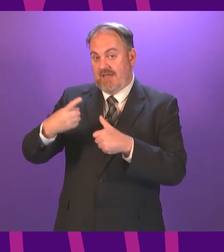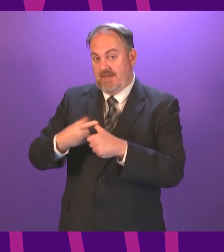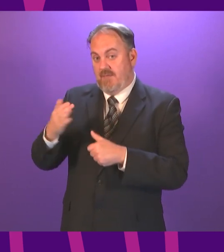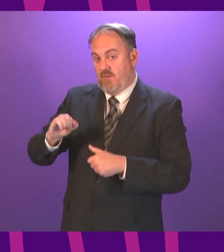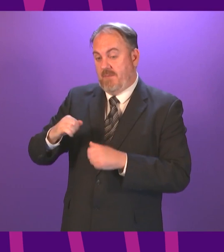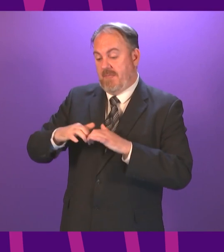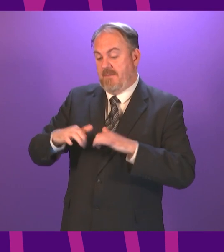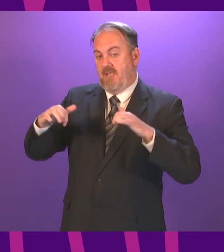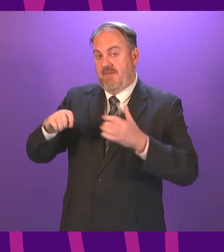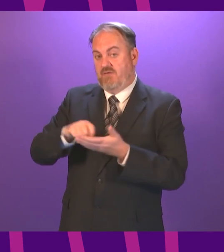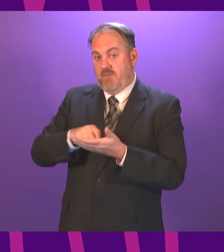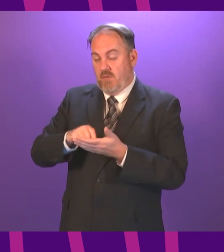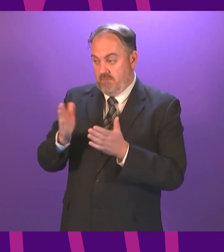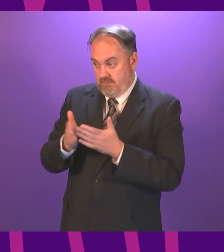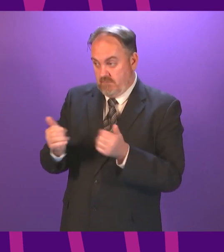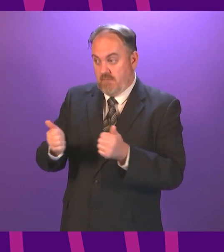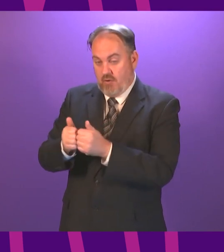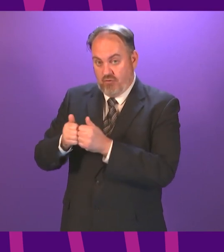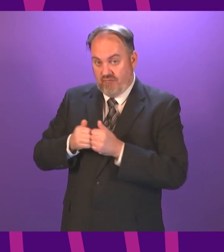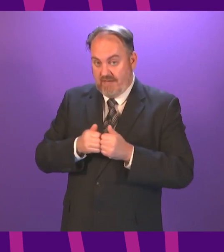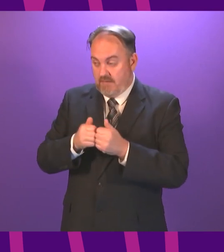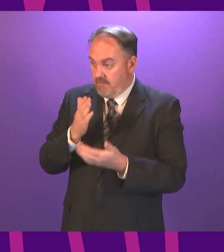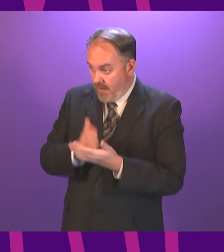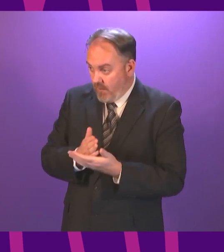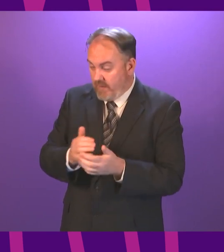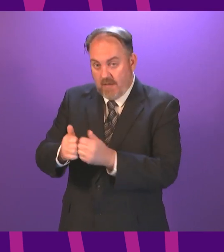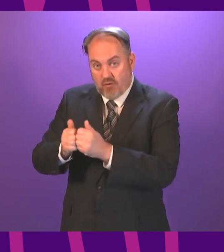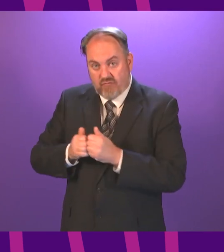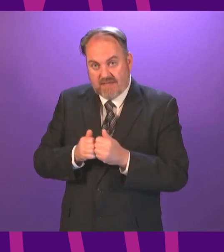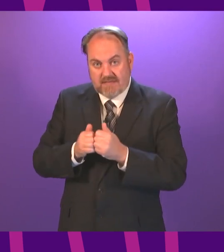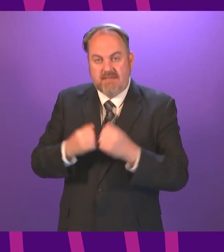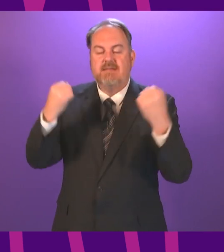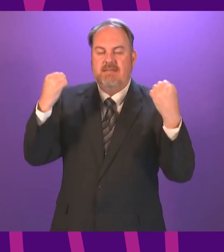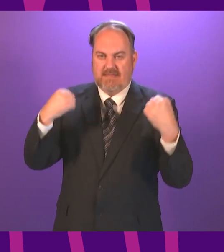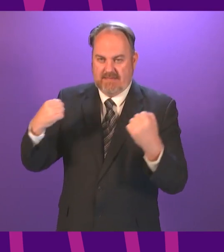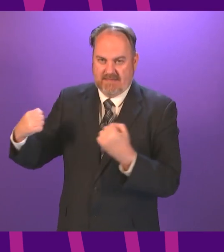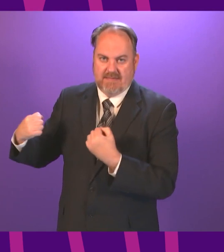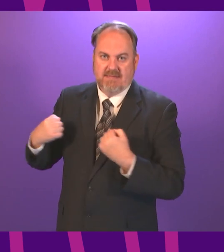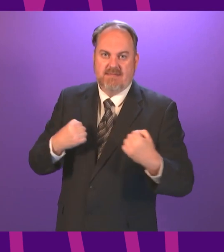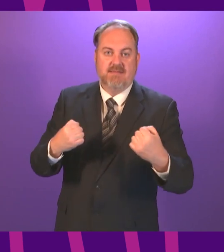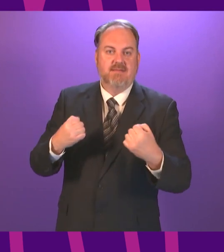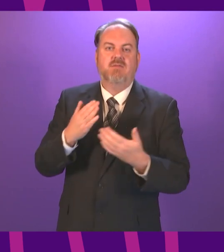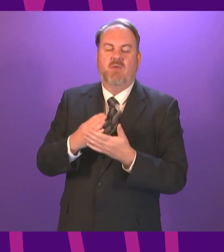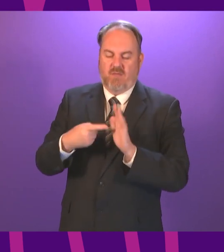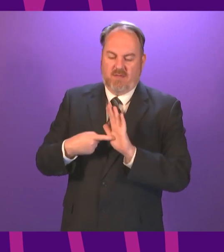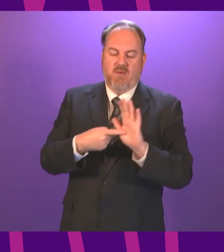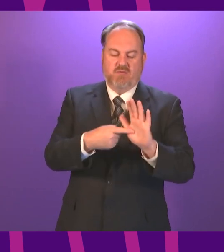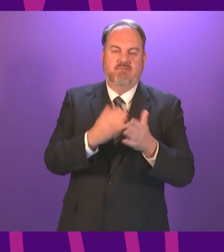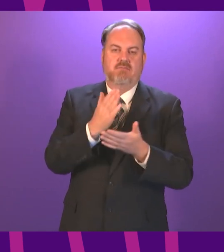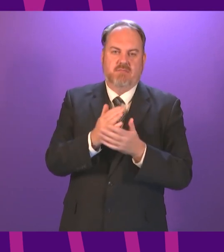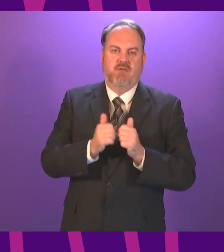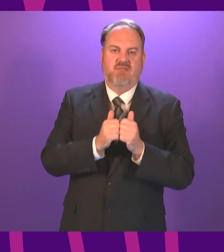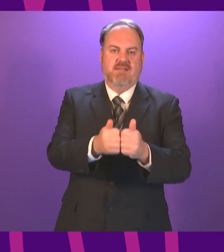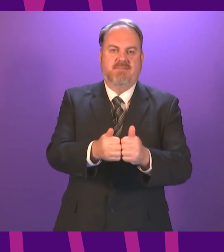behalf of the Parliamentary Bureau, be agreed. Are we all agreed? Yes. The motion is therefore agreed.